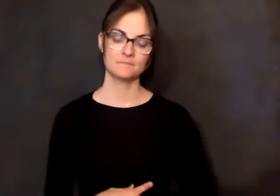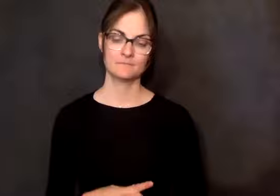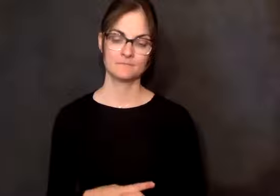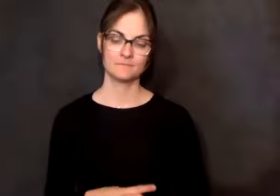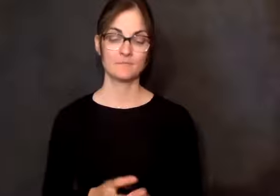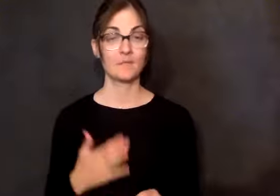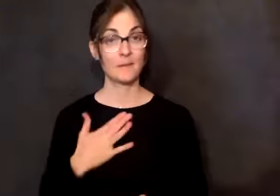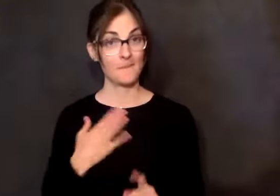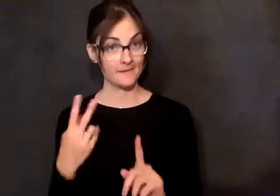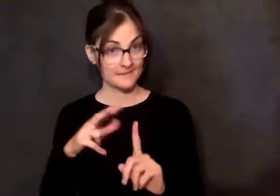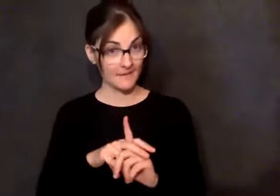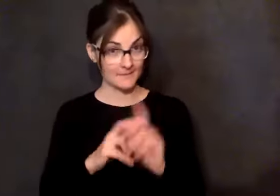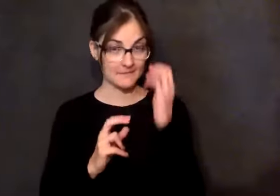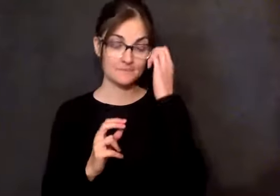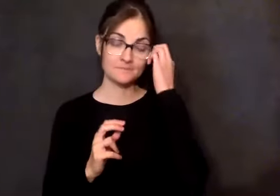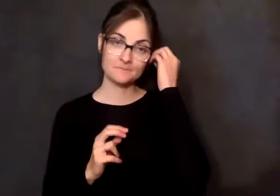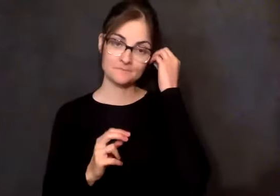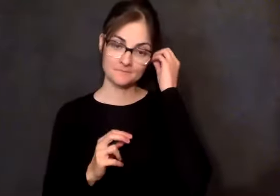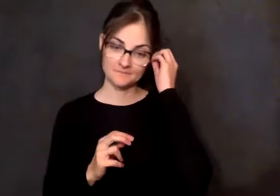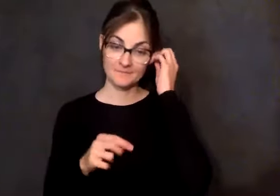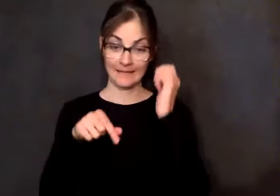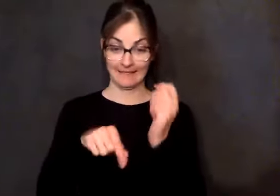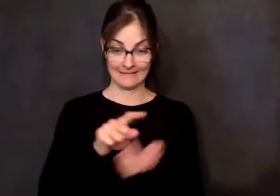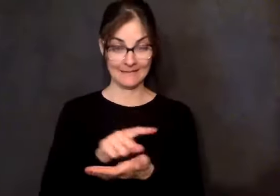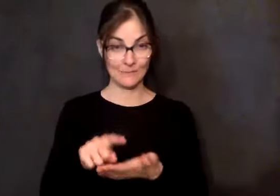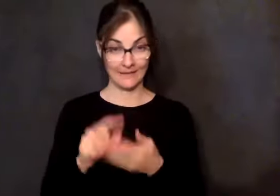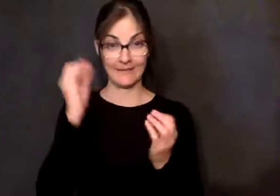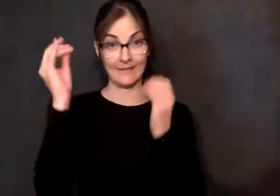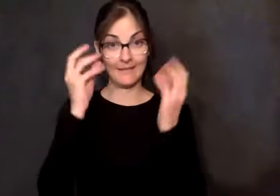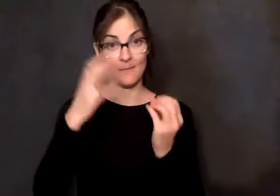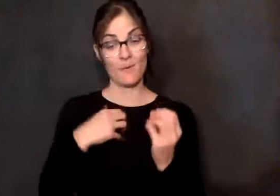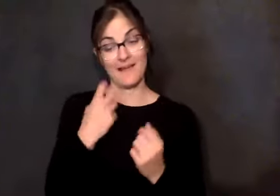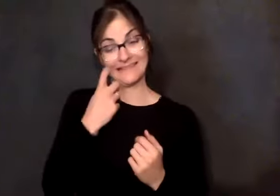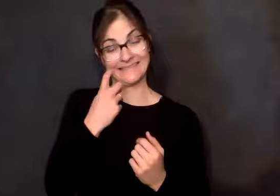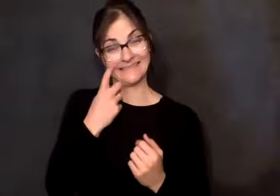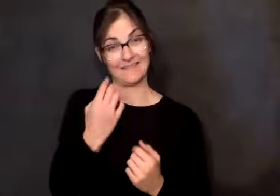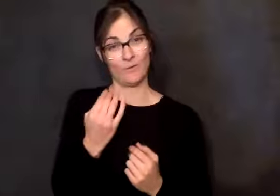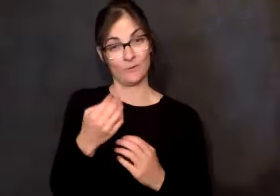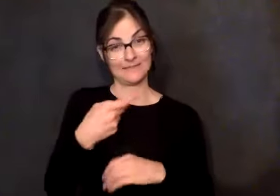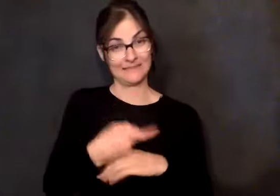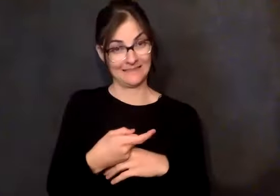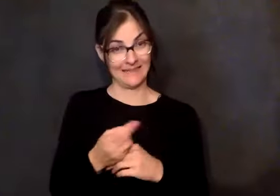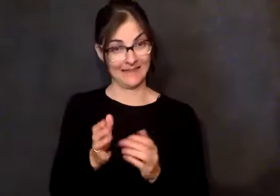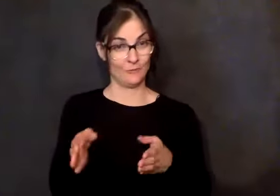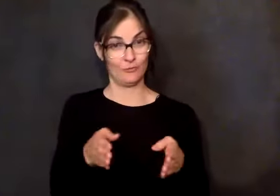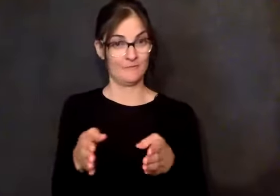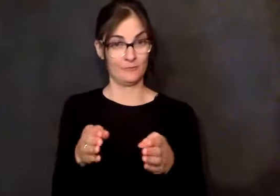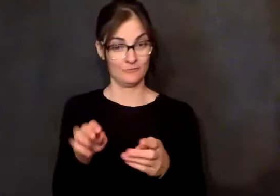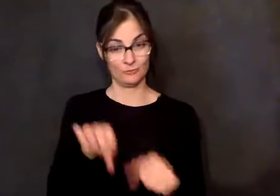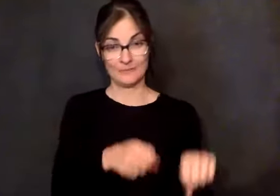So she said, I want you to write me a list of as many good things that you can think of and tell it to me next week. So I thought about it all week,